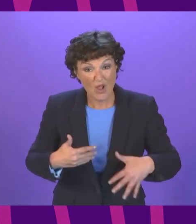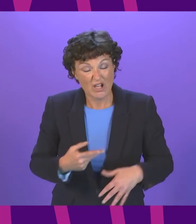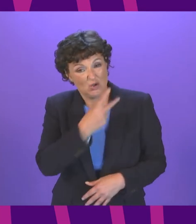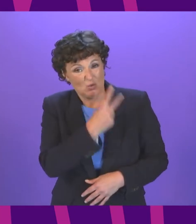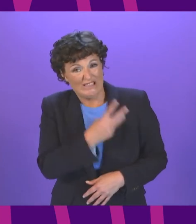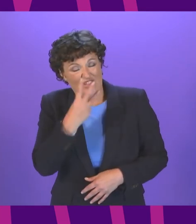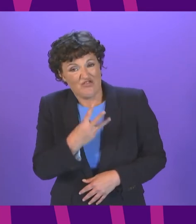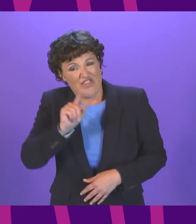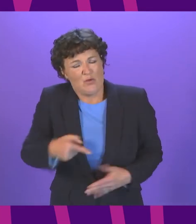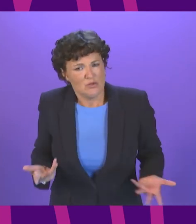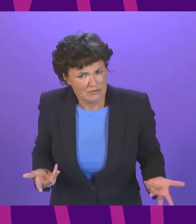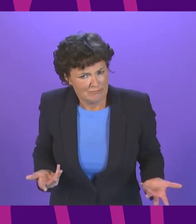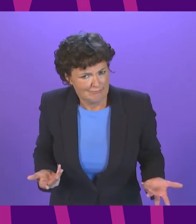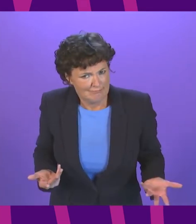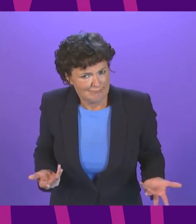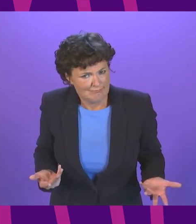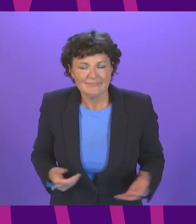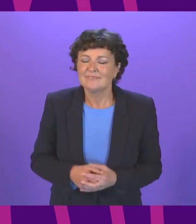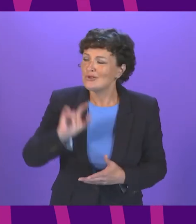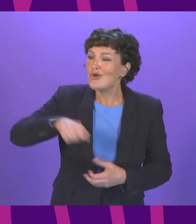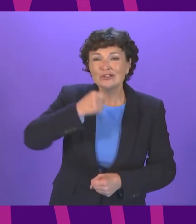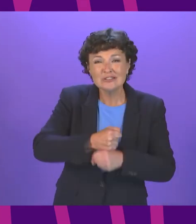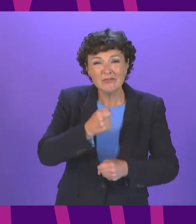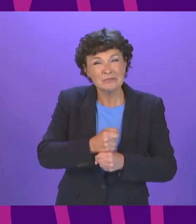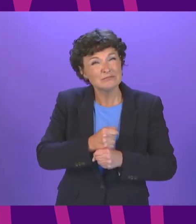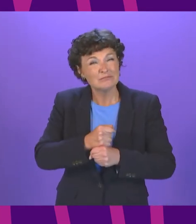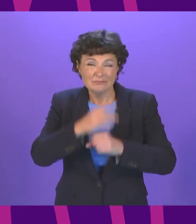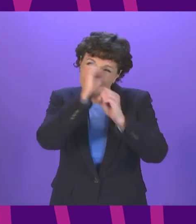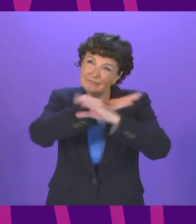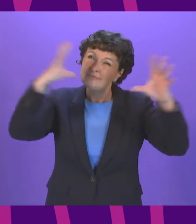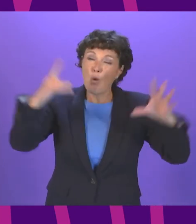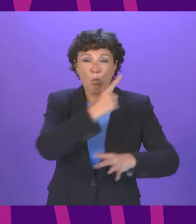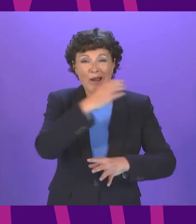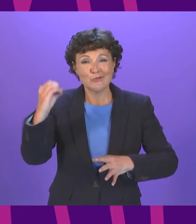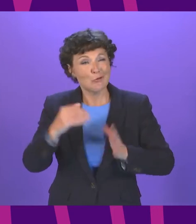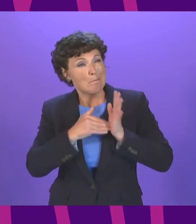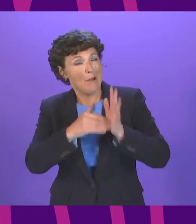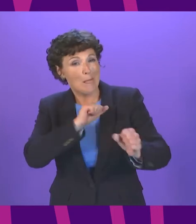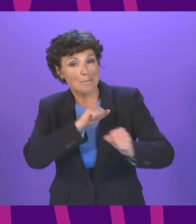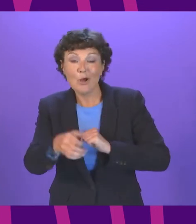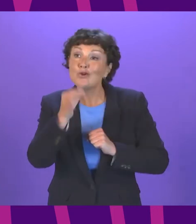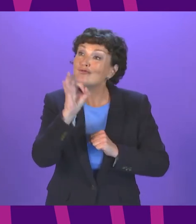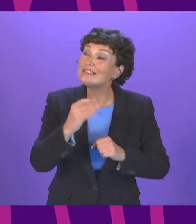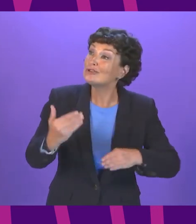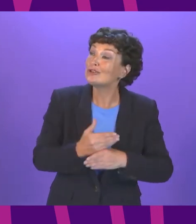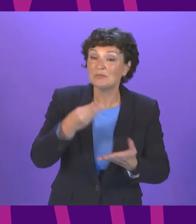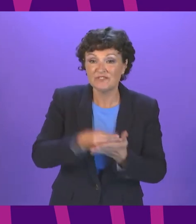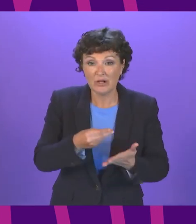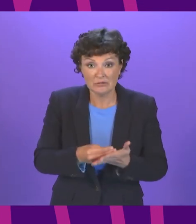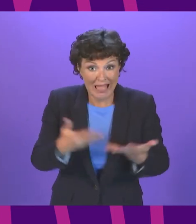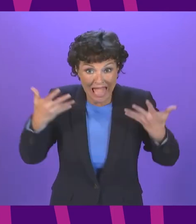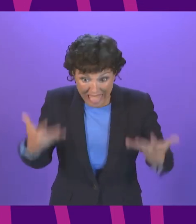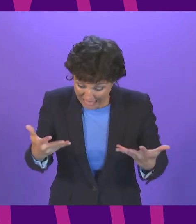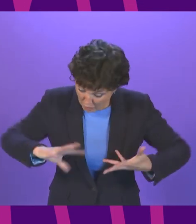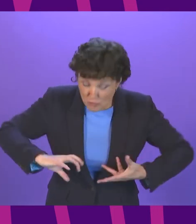23,000 the Scottish Government's 100 million green jobs fund announced almost a year ago has yet to